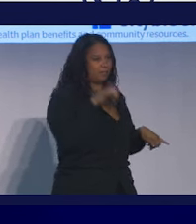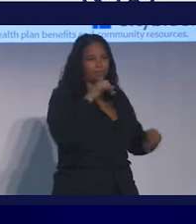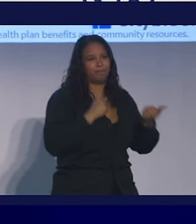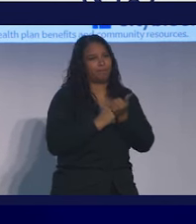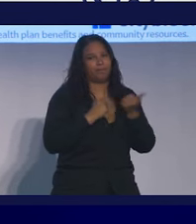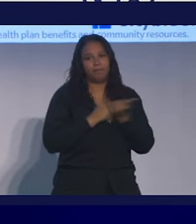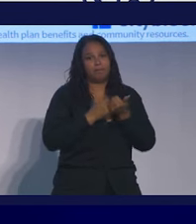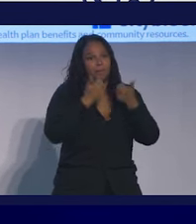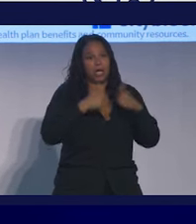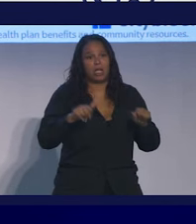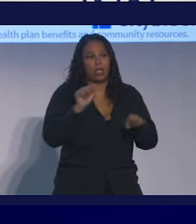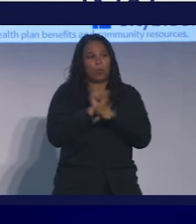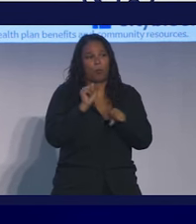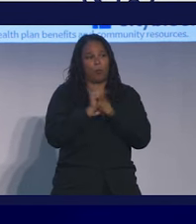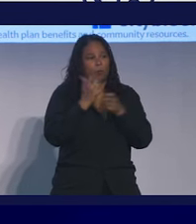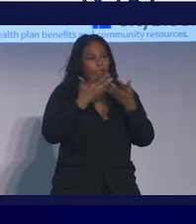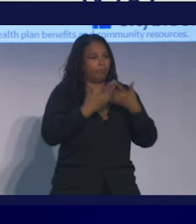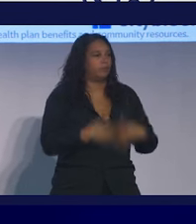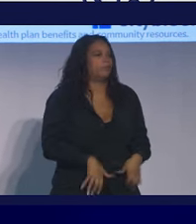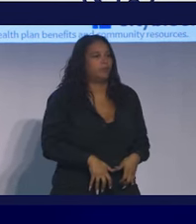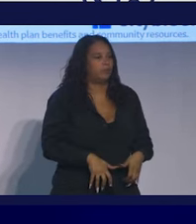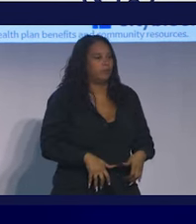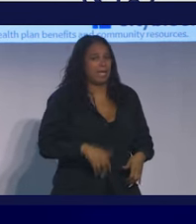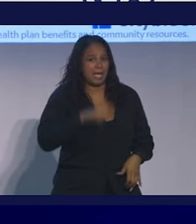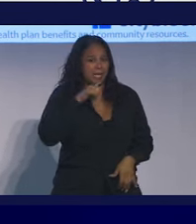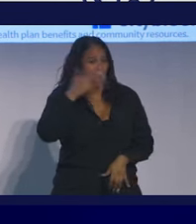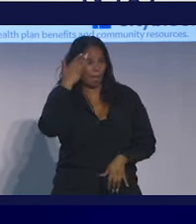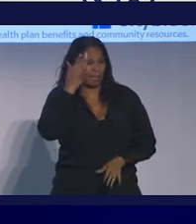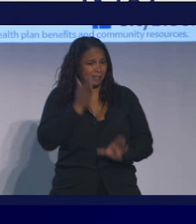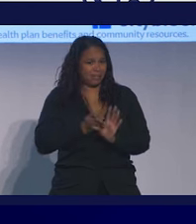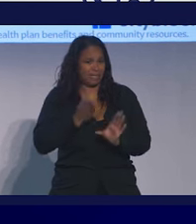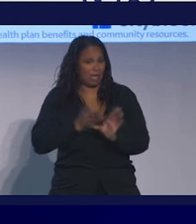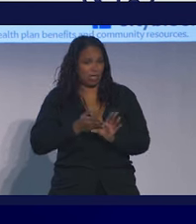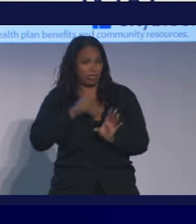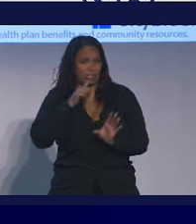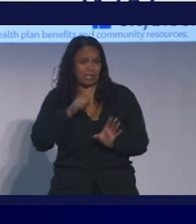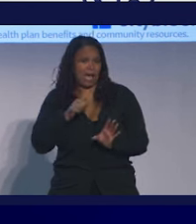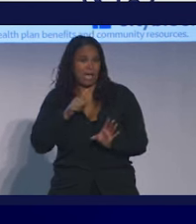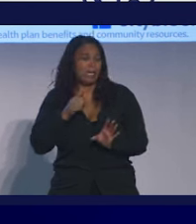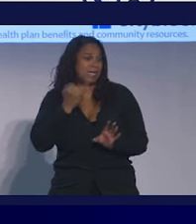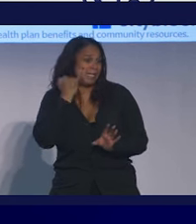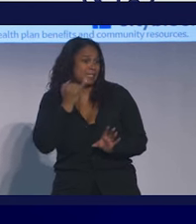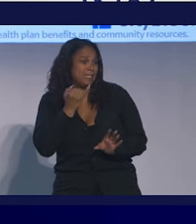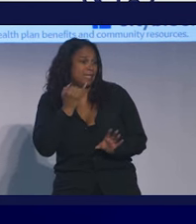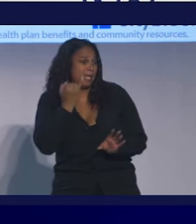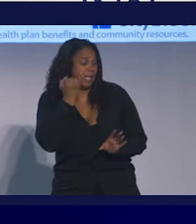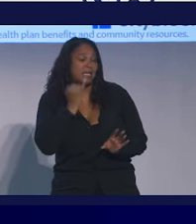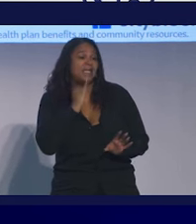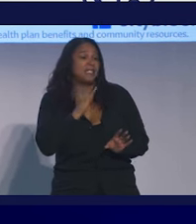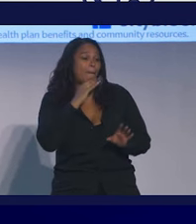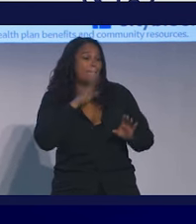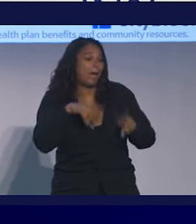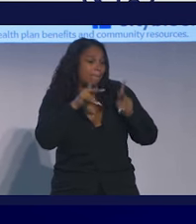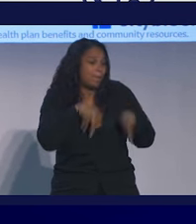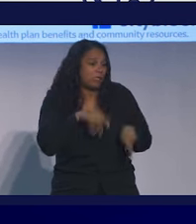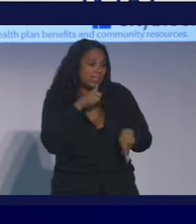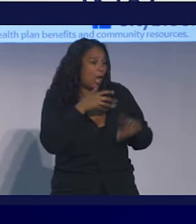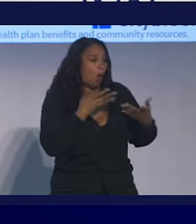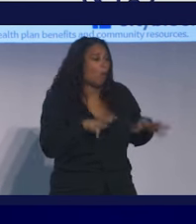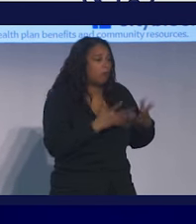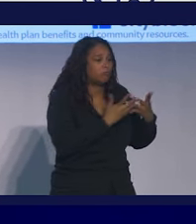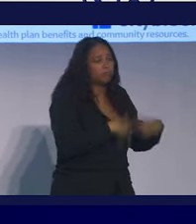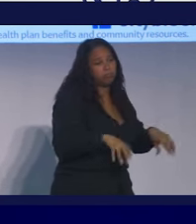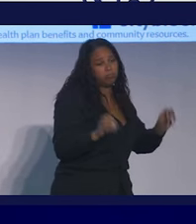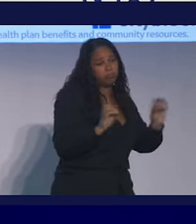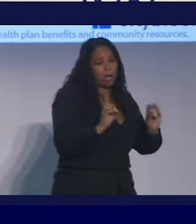at all. Not because the psychiatrist is a bad person and didn't want to get this person housed. not because the ER doctor who saw her every